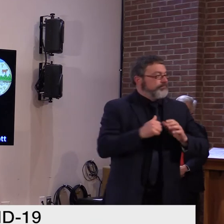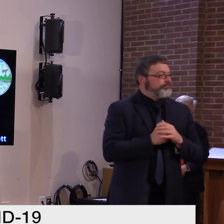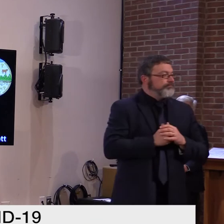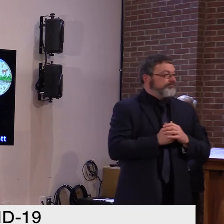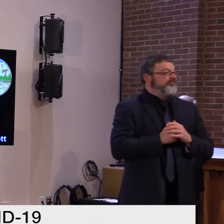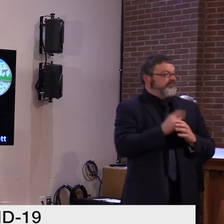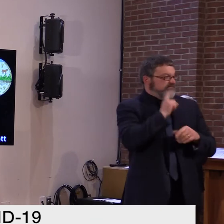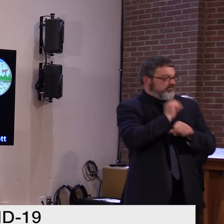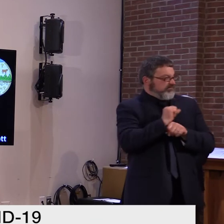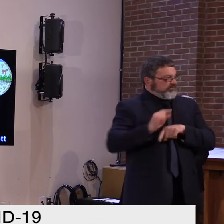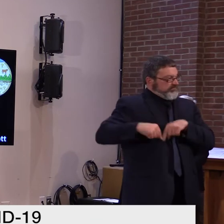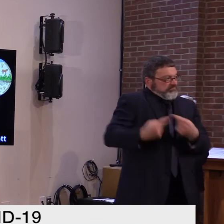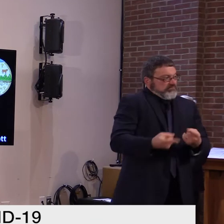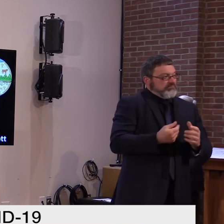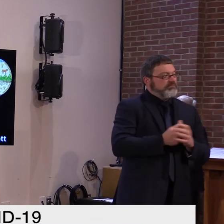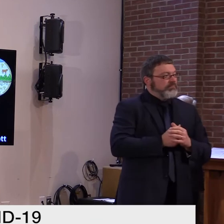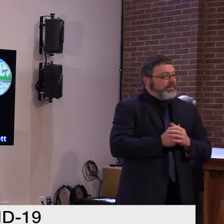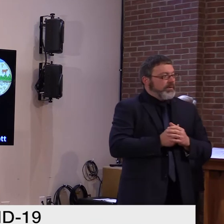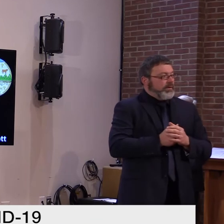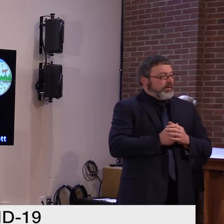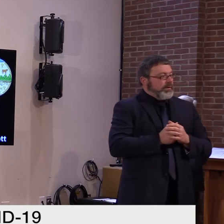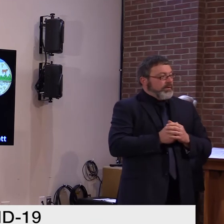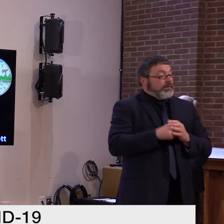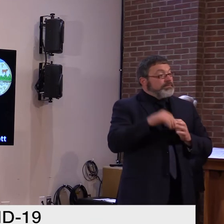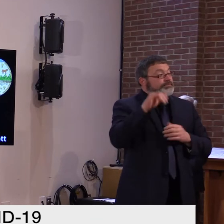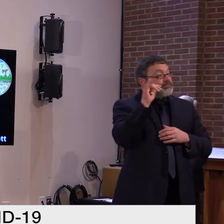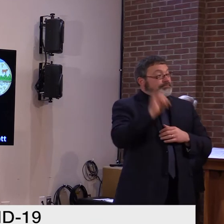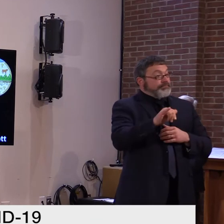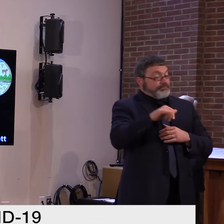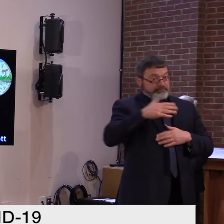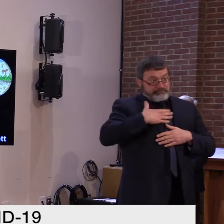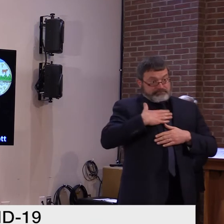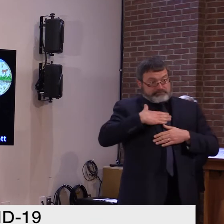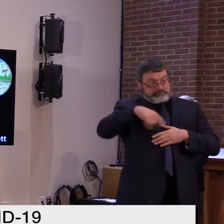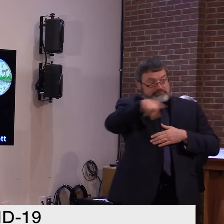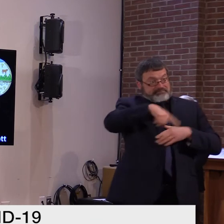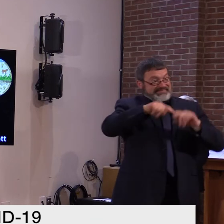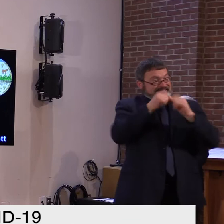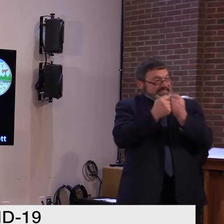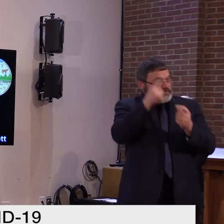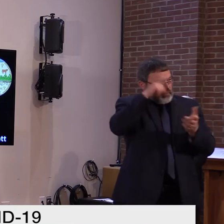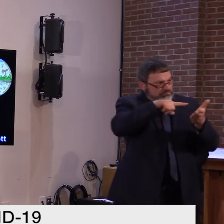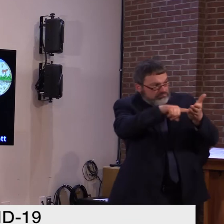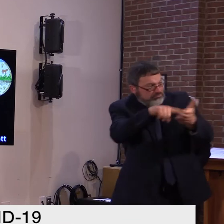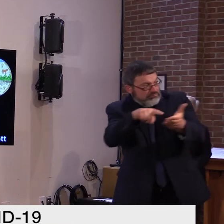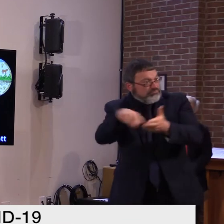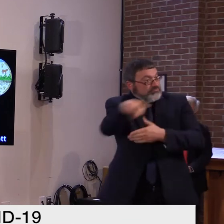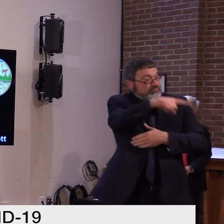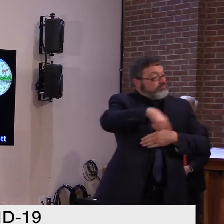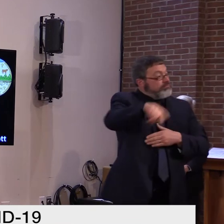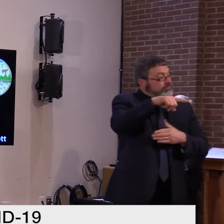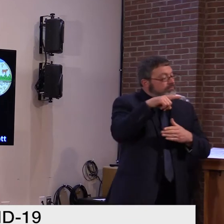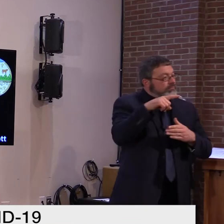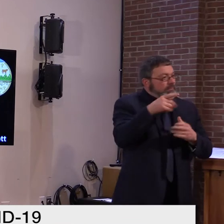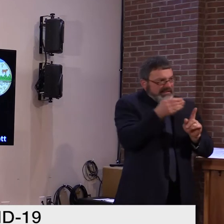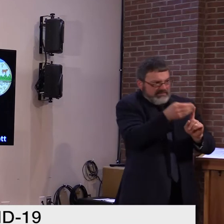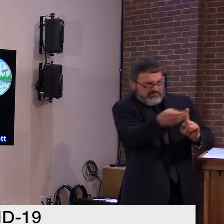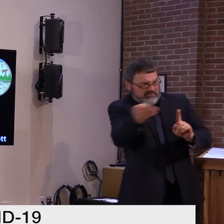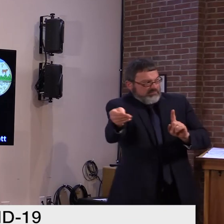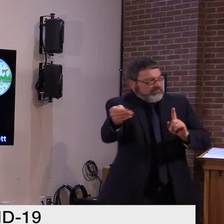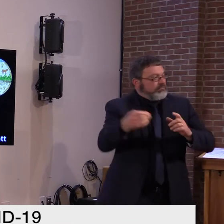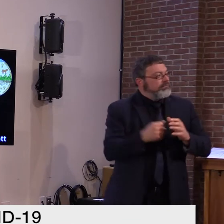These situations, we label them that way because they impact usually a kind of a facility,